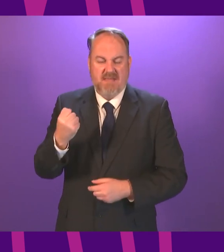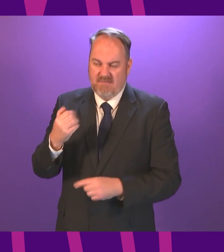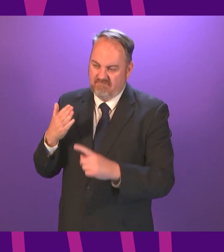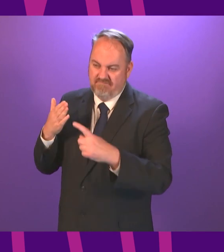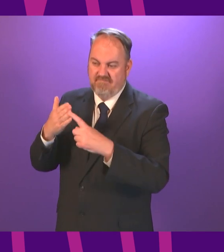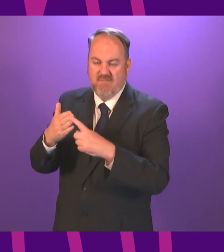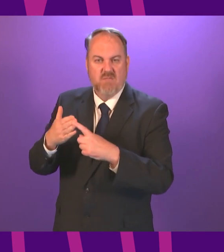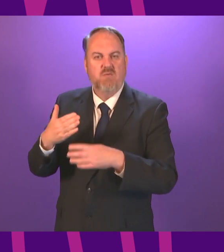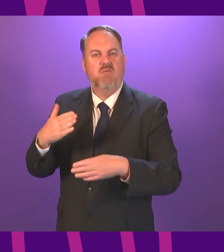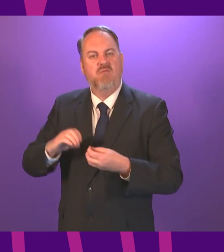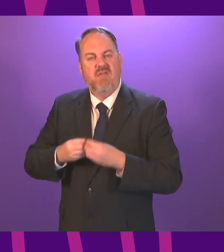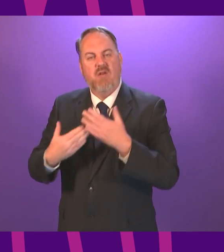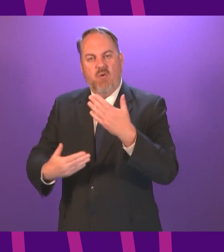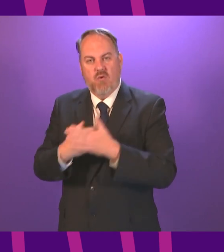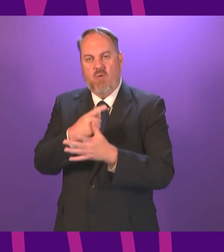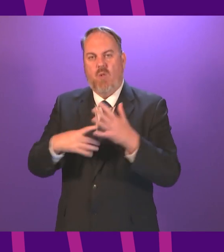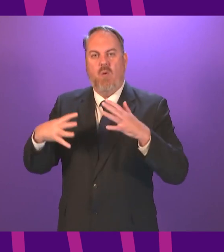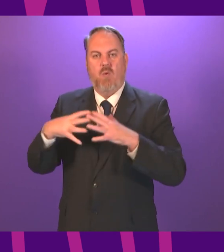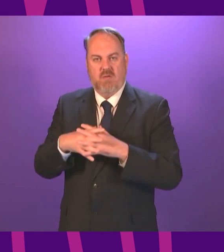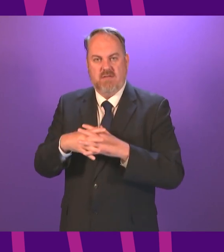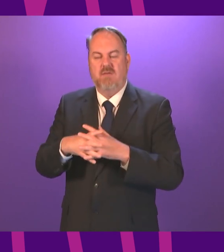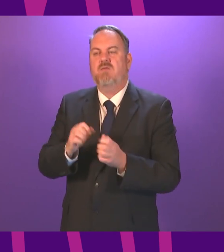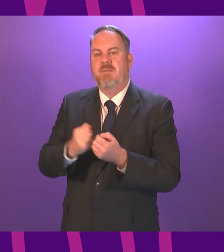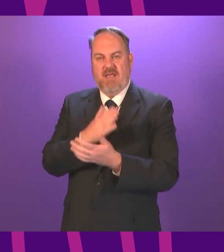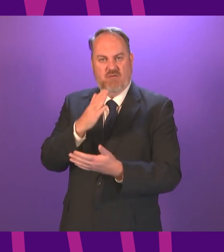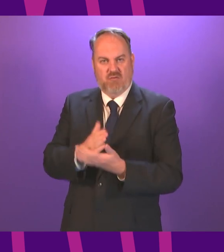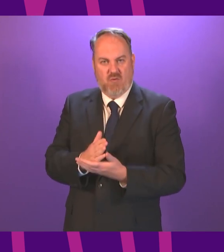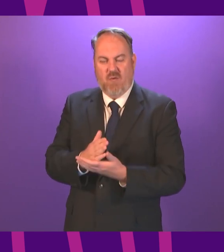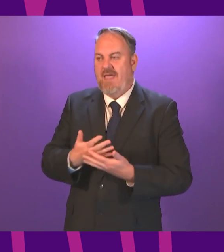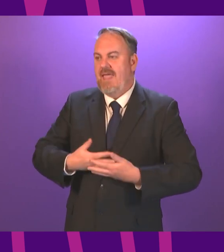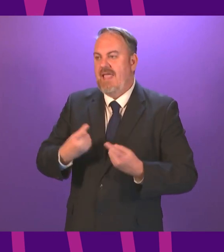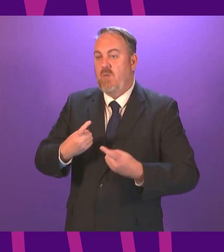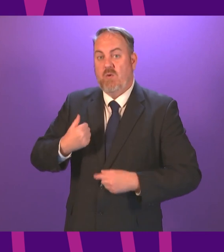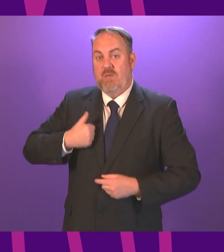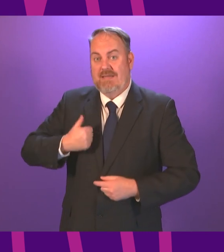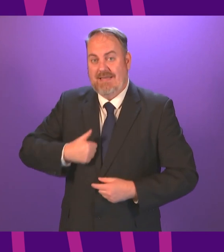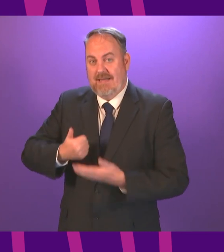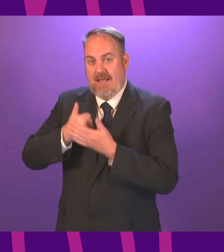new legislation that ensures no one is denied the rehab support the need